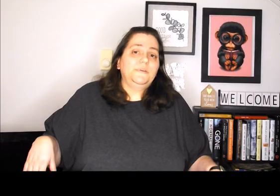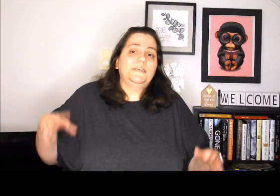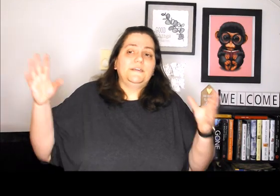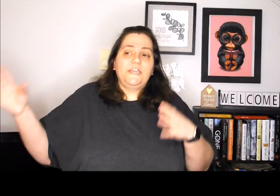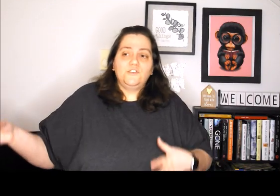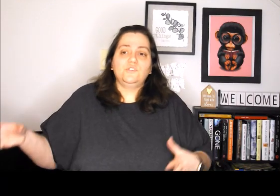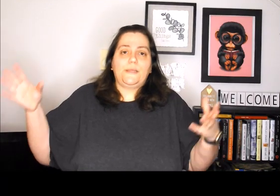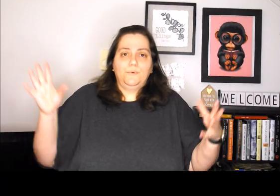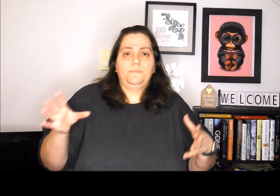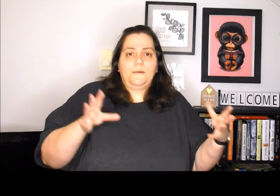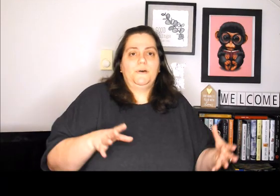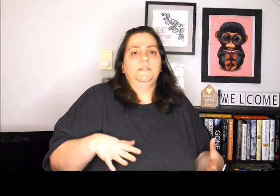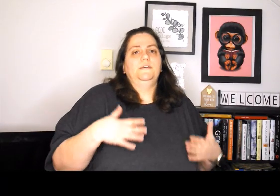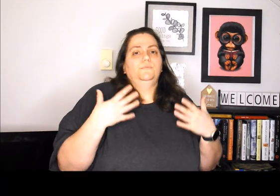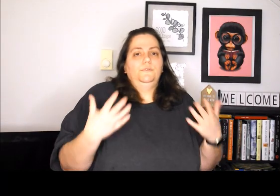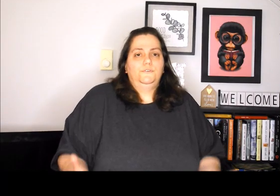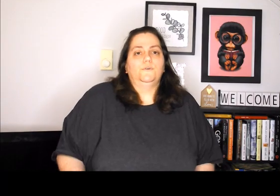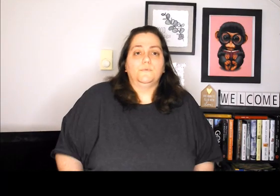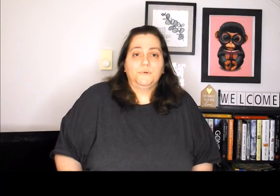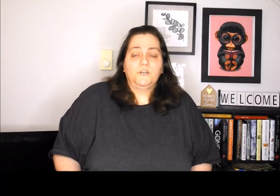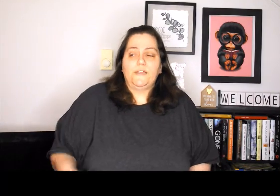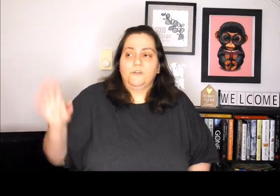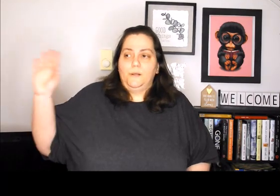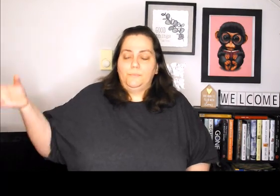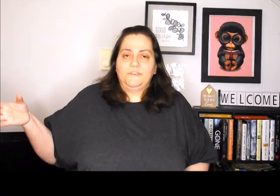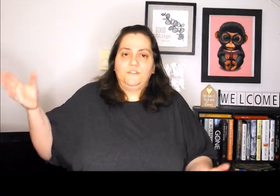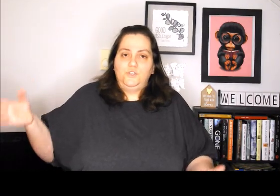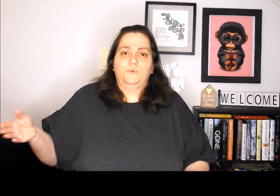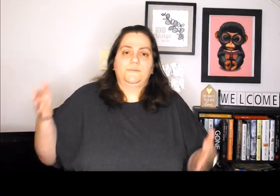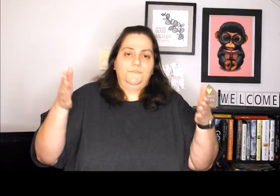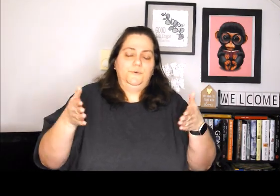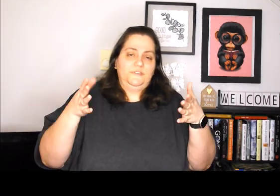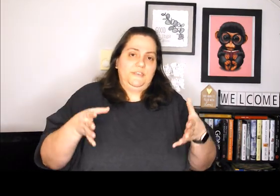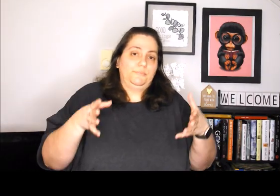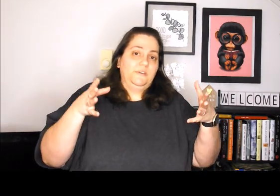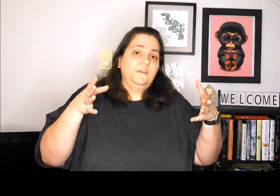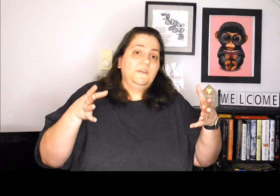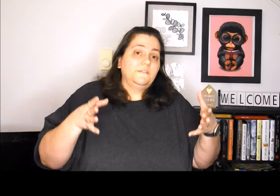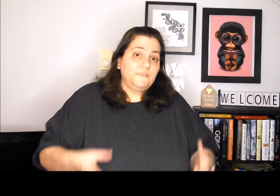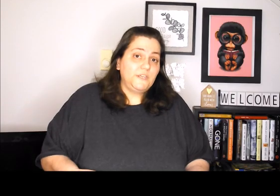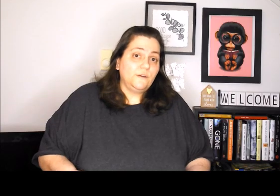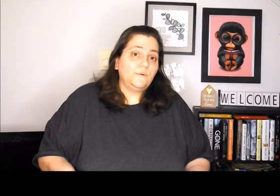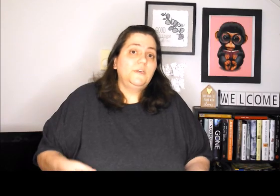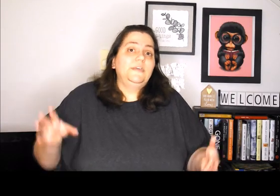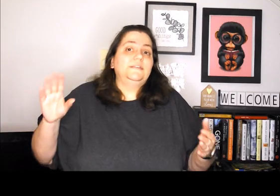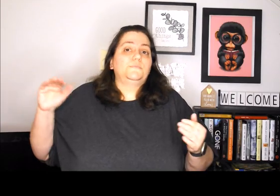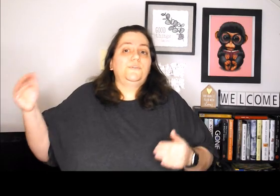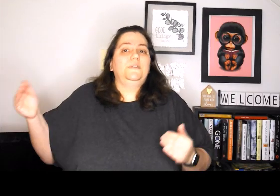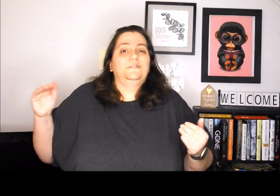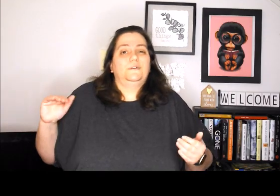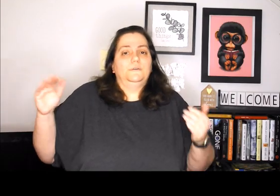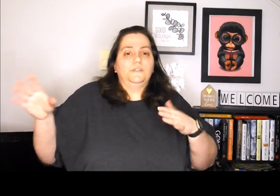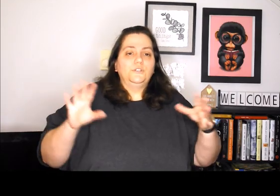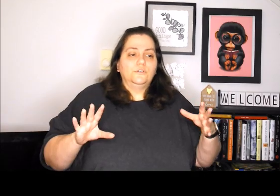and occasionally I will pop on and give a review of a book. I have a couple books I do want to review in a separate video and some other things, like little